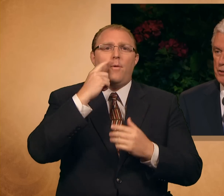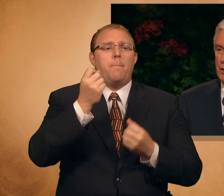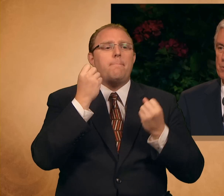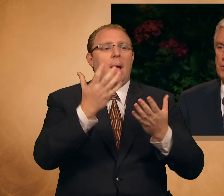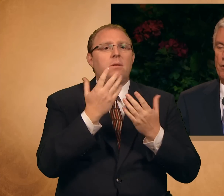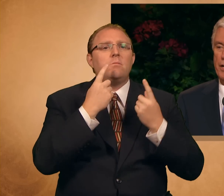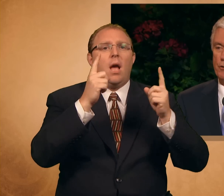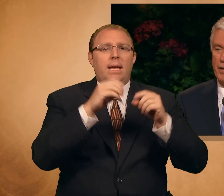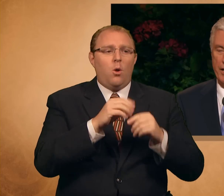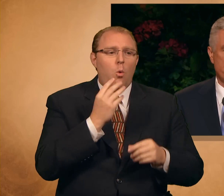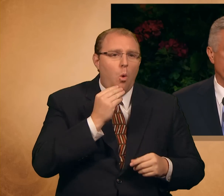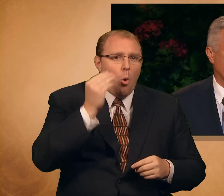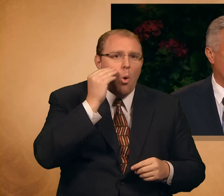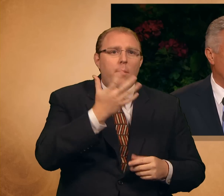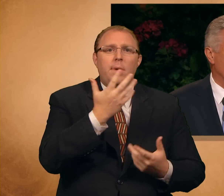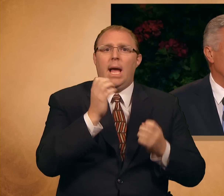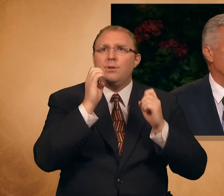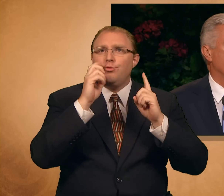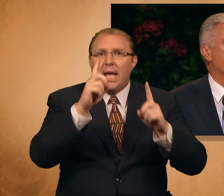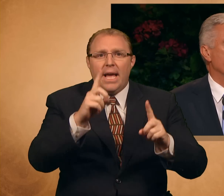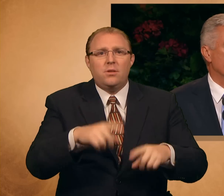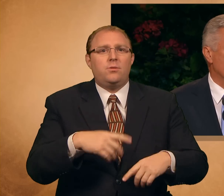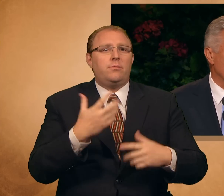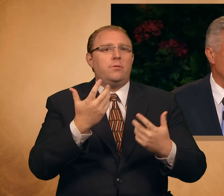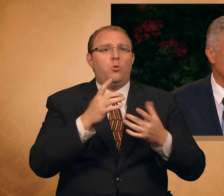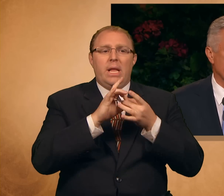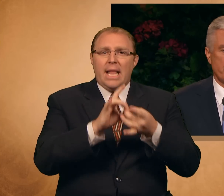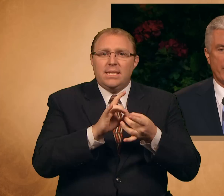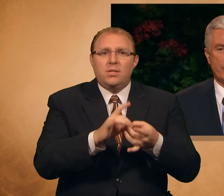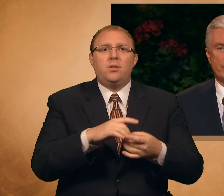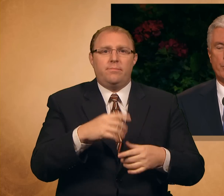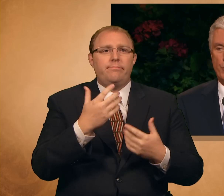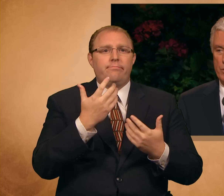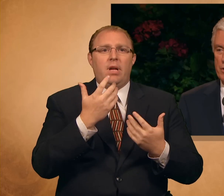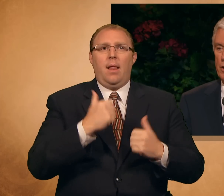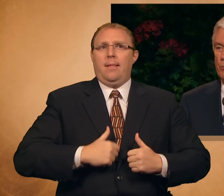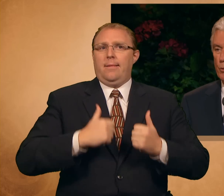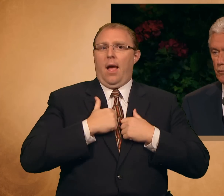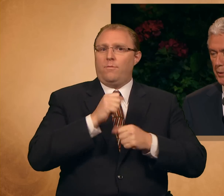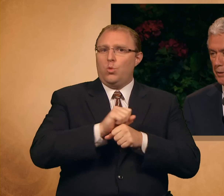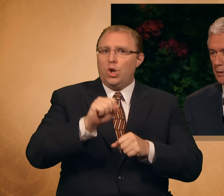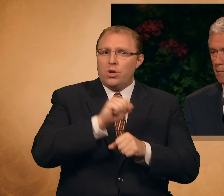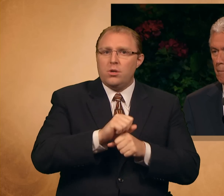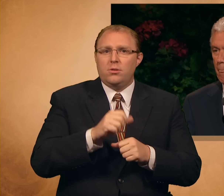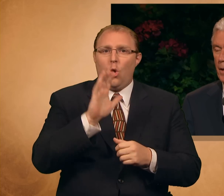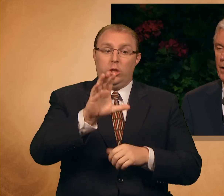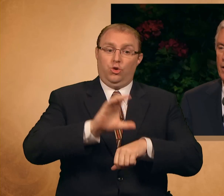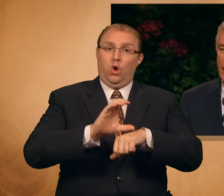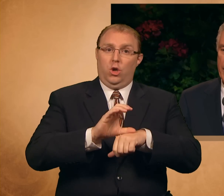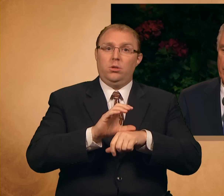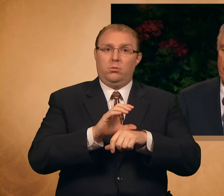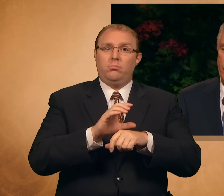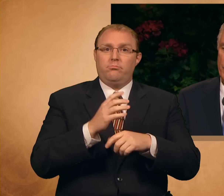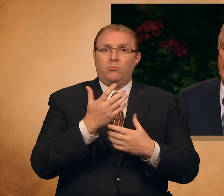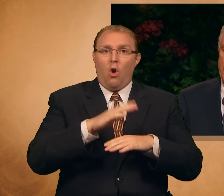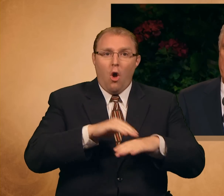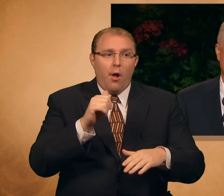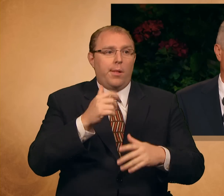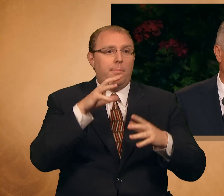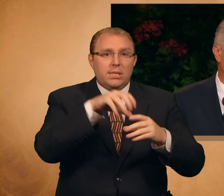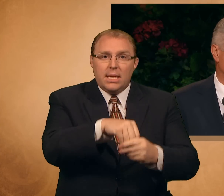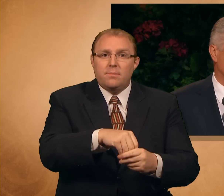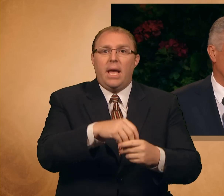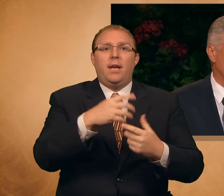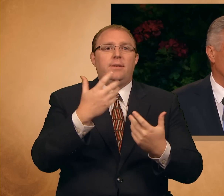relationships, your education and livelihood, your Church participation and personal improvement. Like the forget